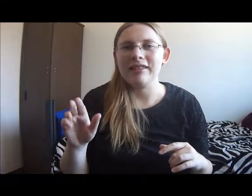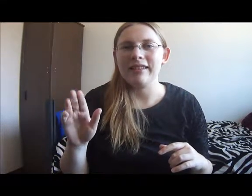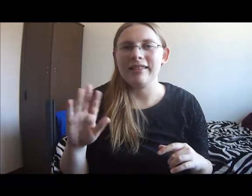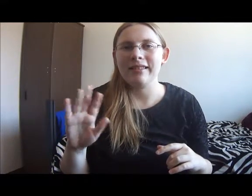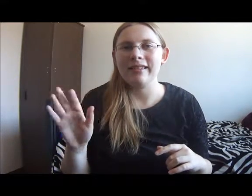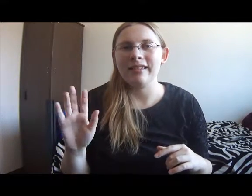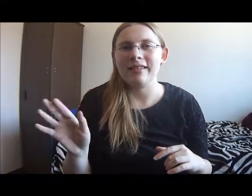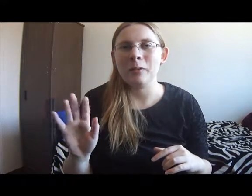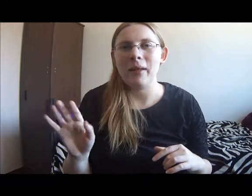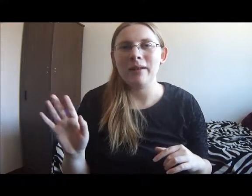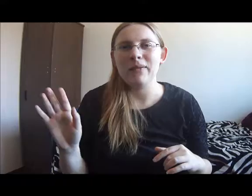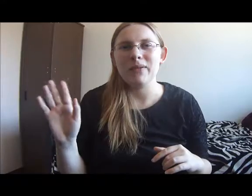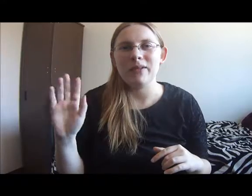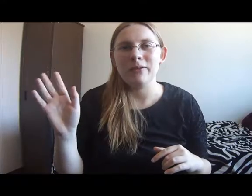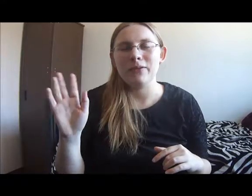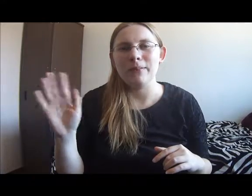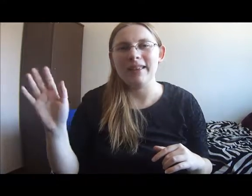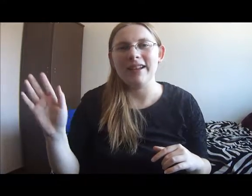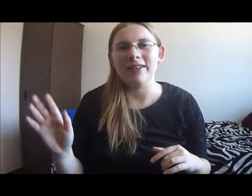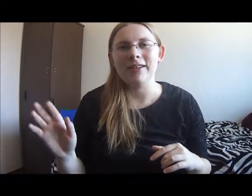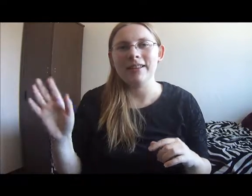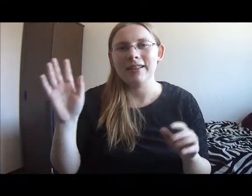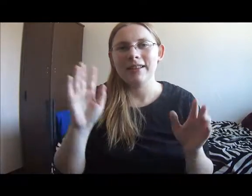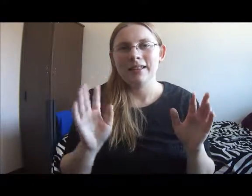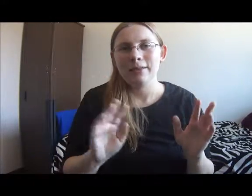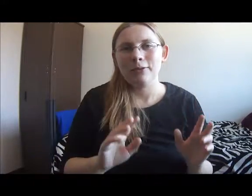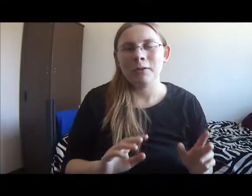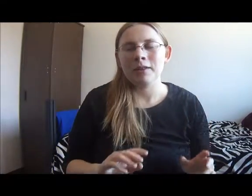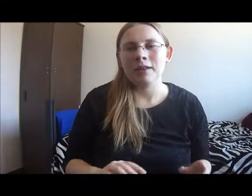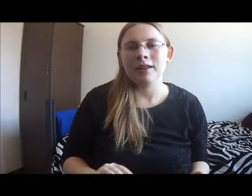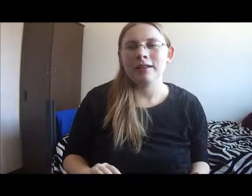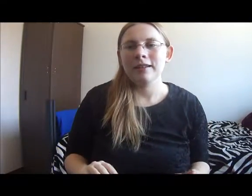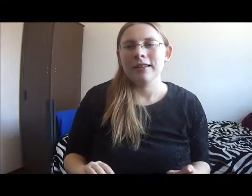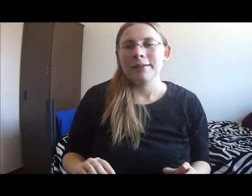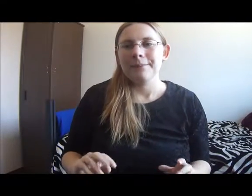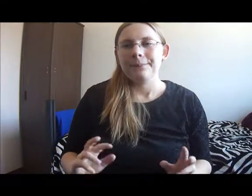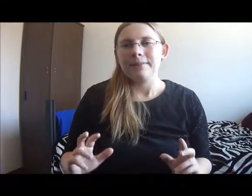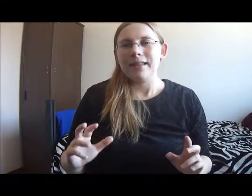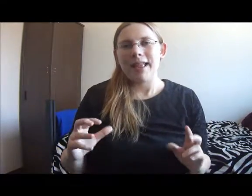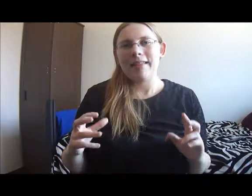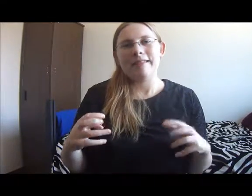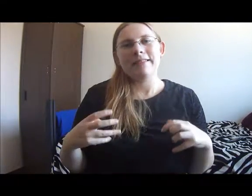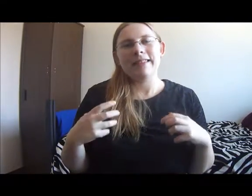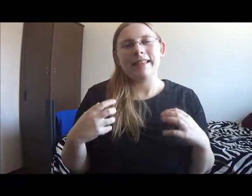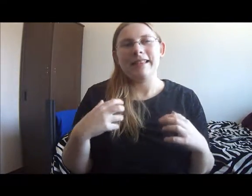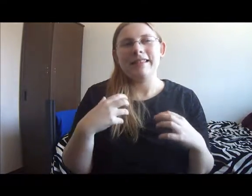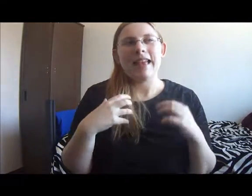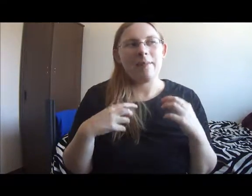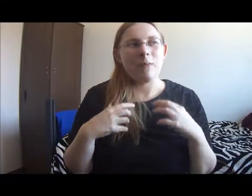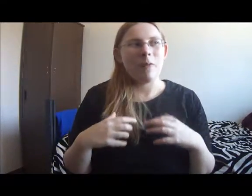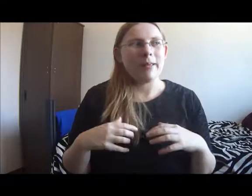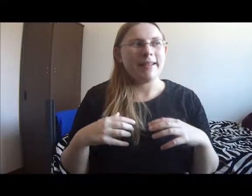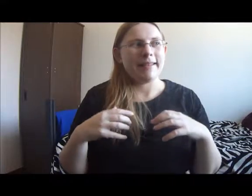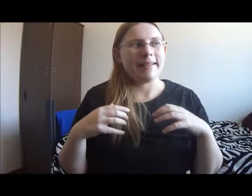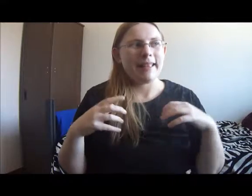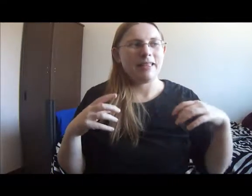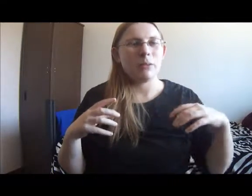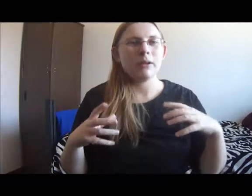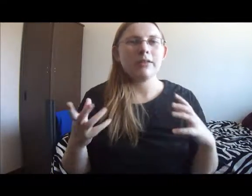he's seeing this little wave of familiarity throughout the letter. In that moment, it sort of